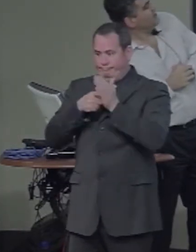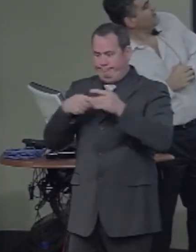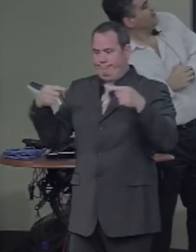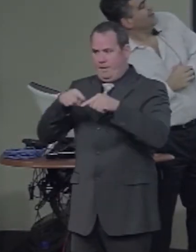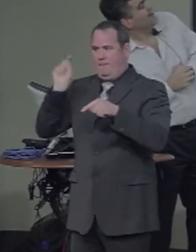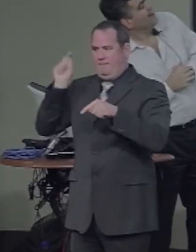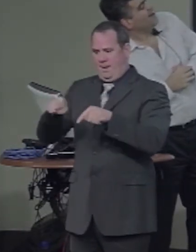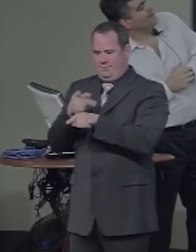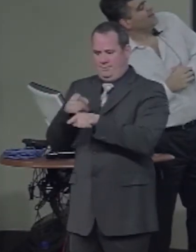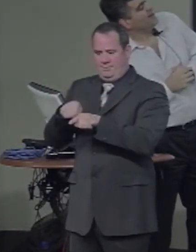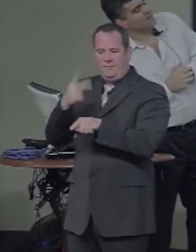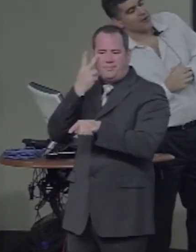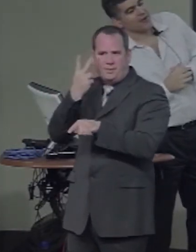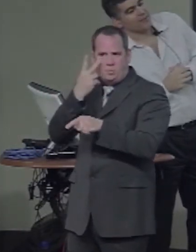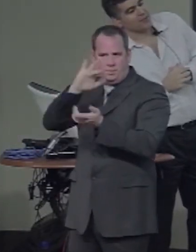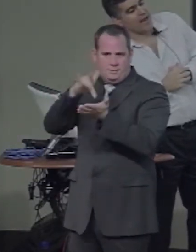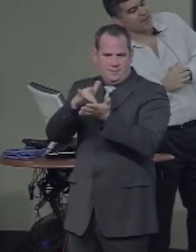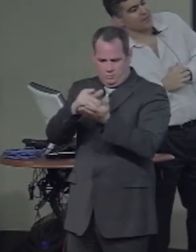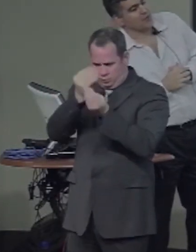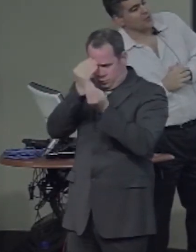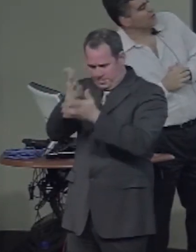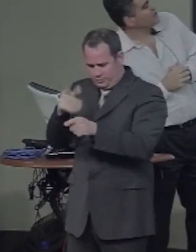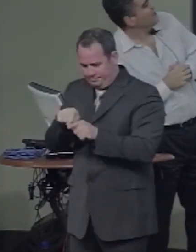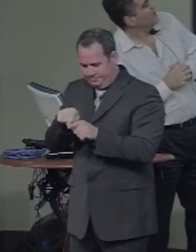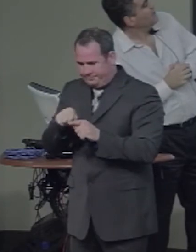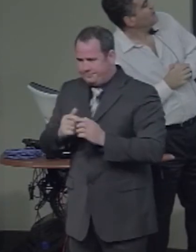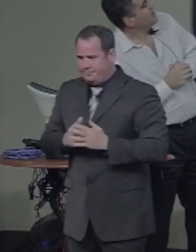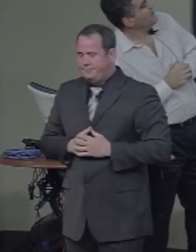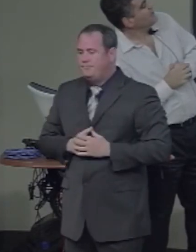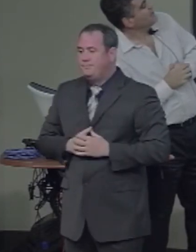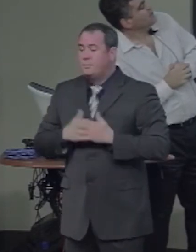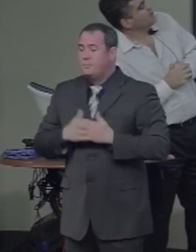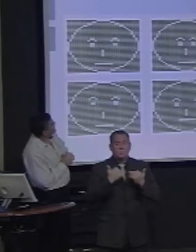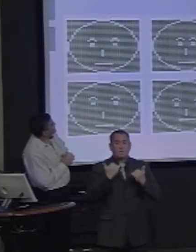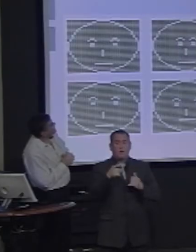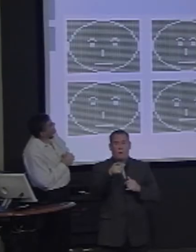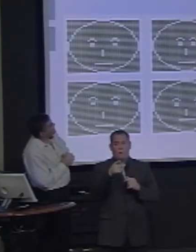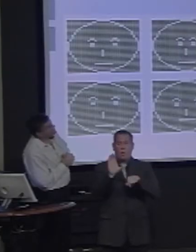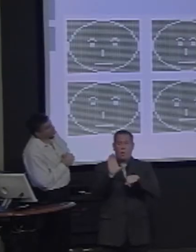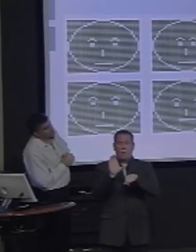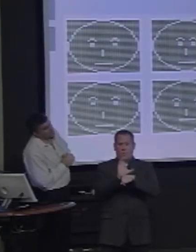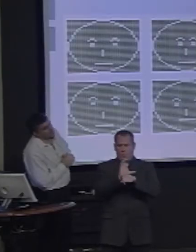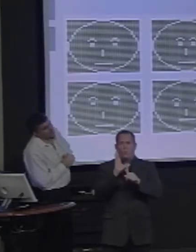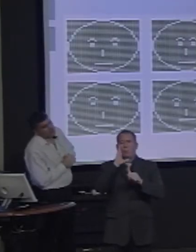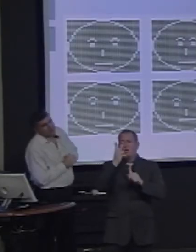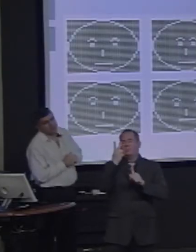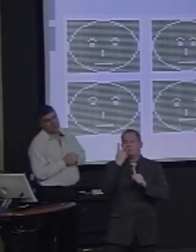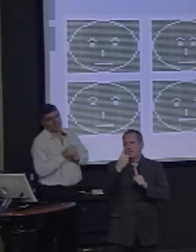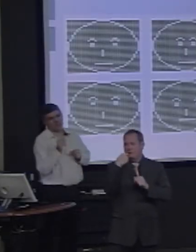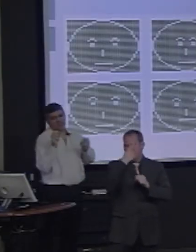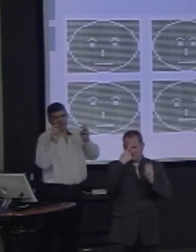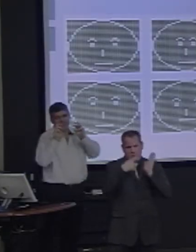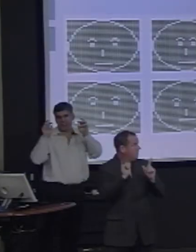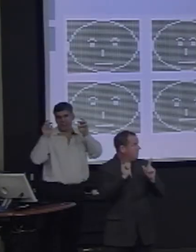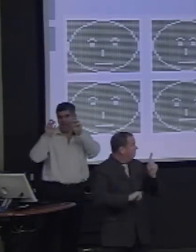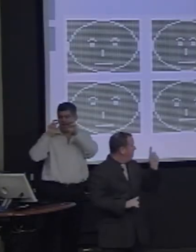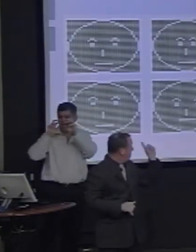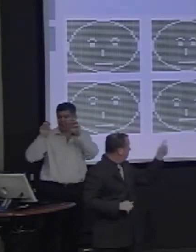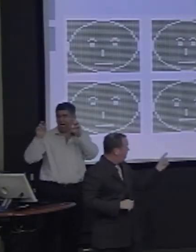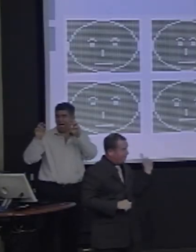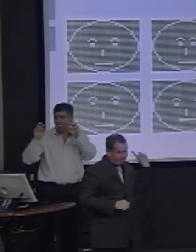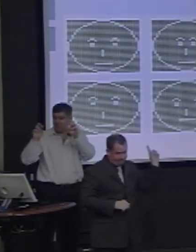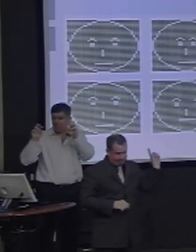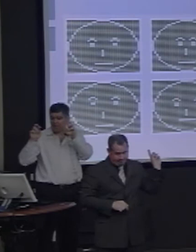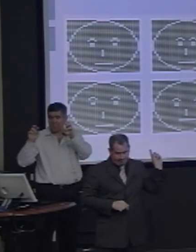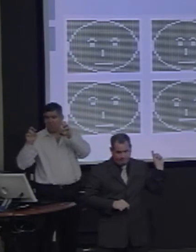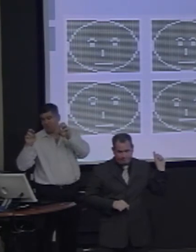this. They're very abstract, of course. But these, you can see that they differ in terms of subtle features like